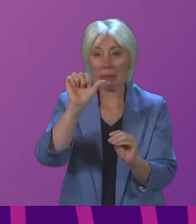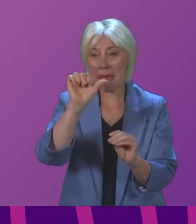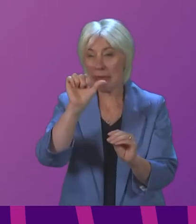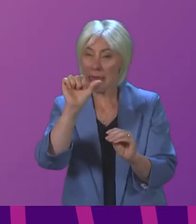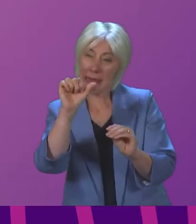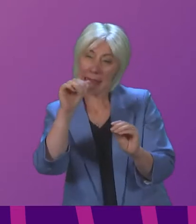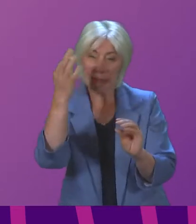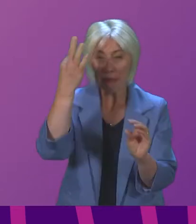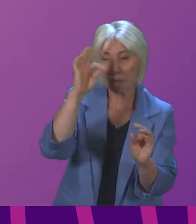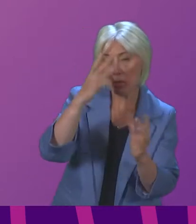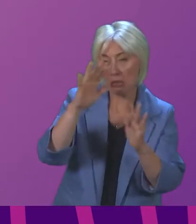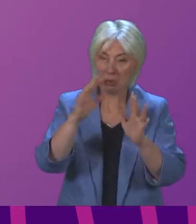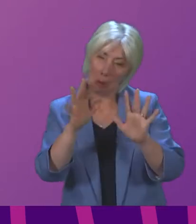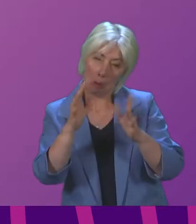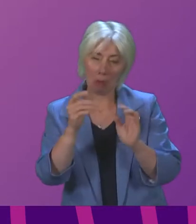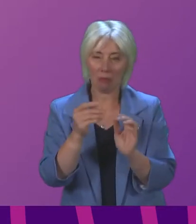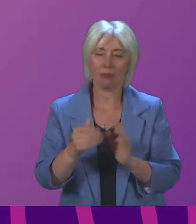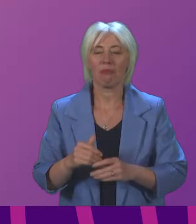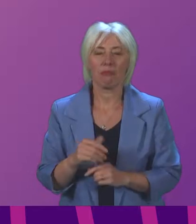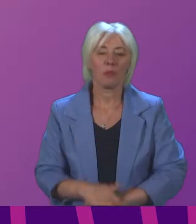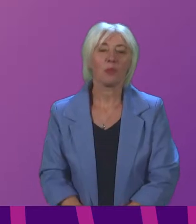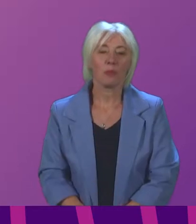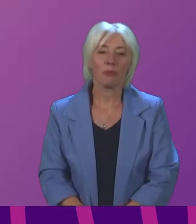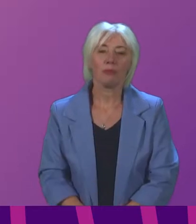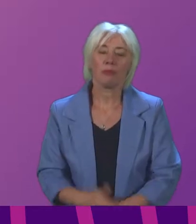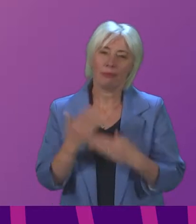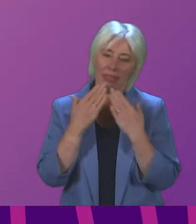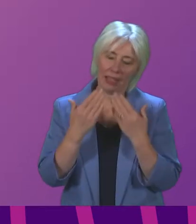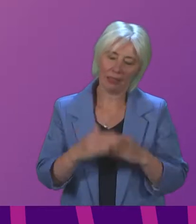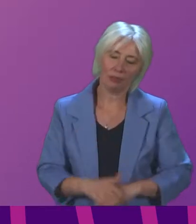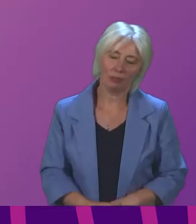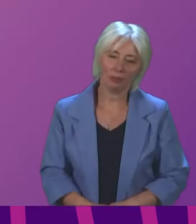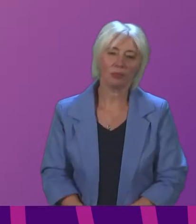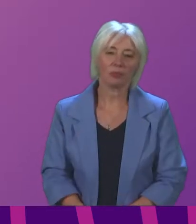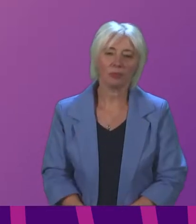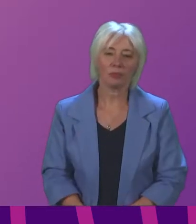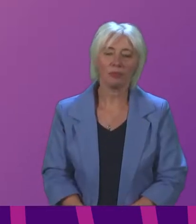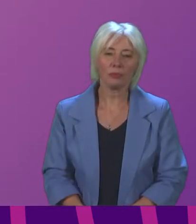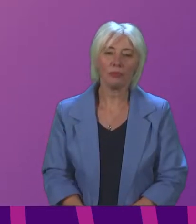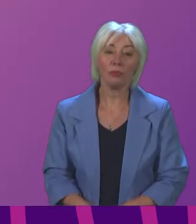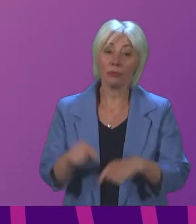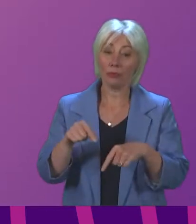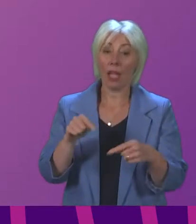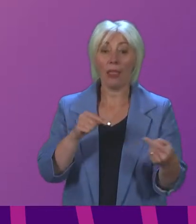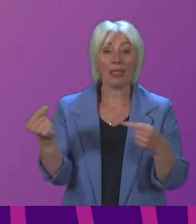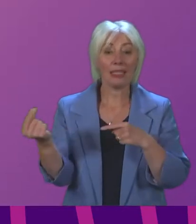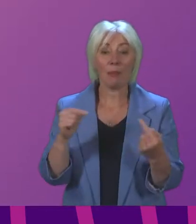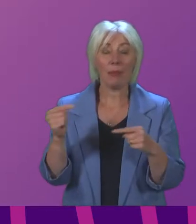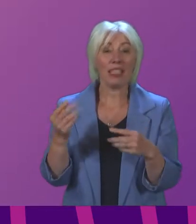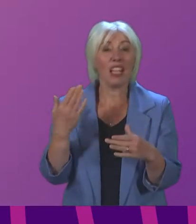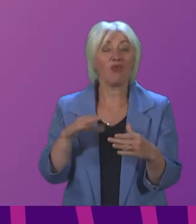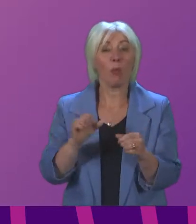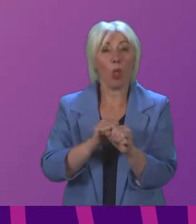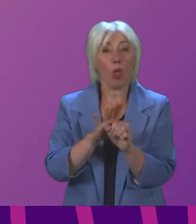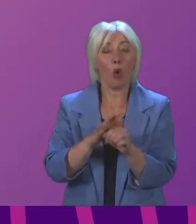minutes generous six minutes Thank you President Officer this debate has been initiated by the COVID-19